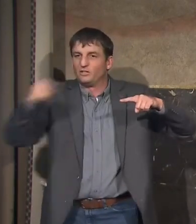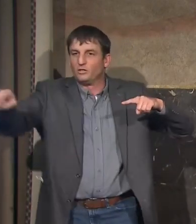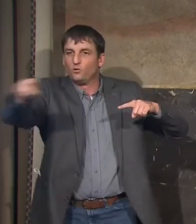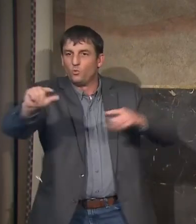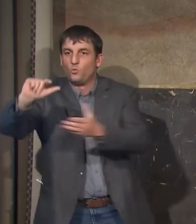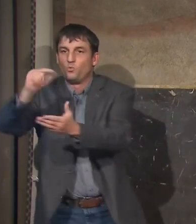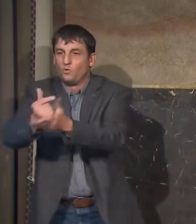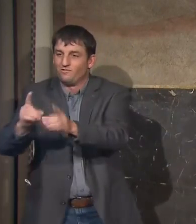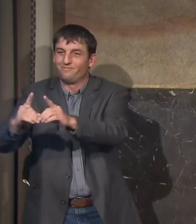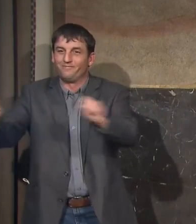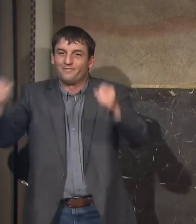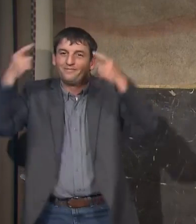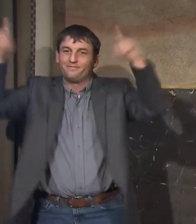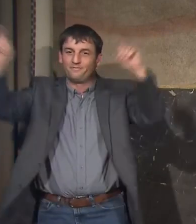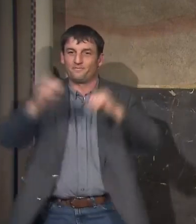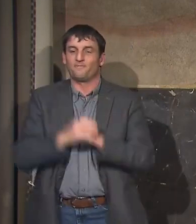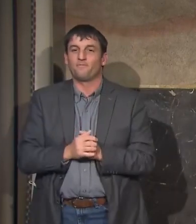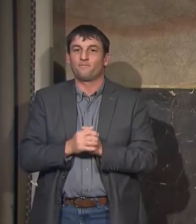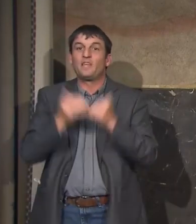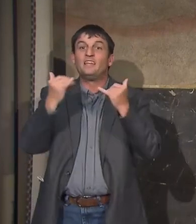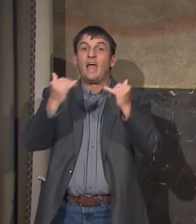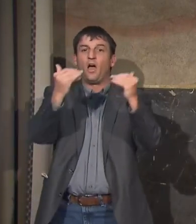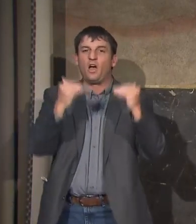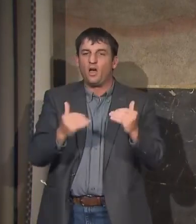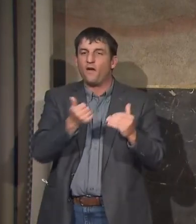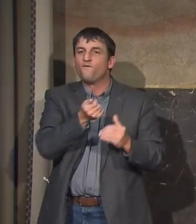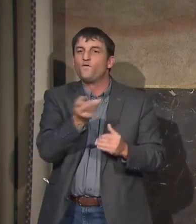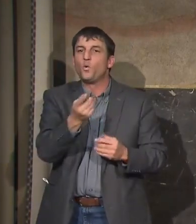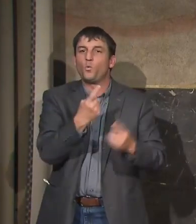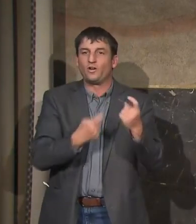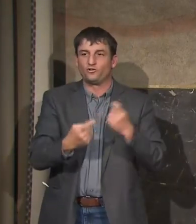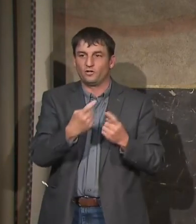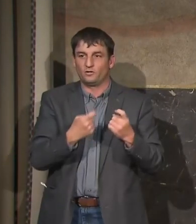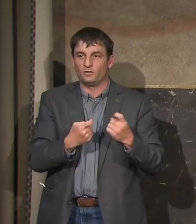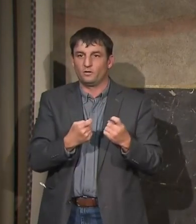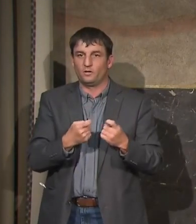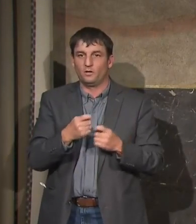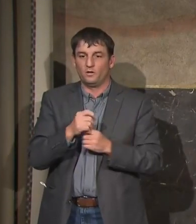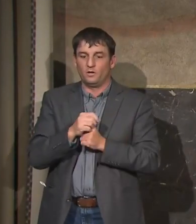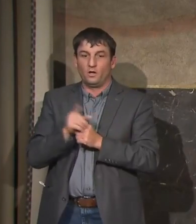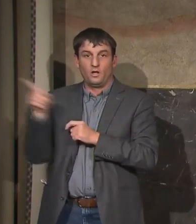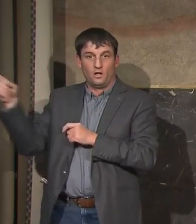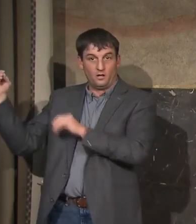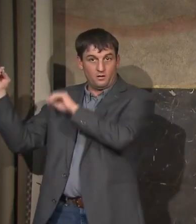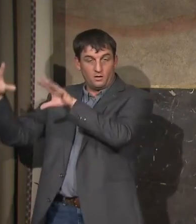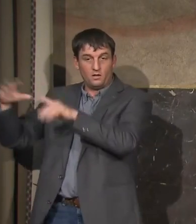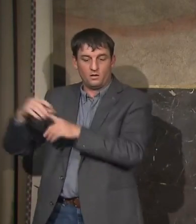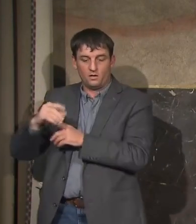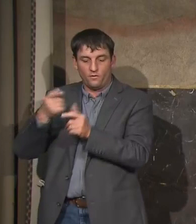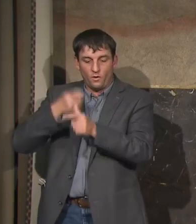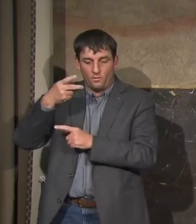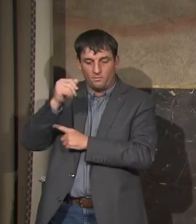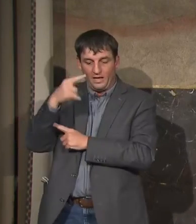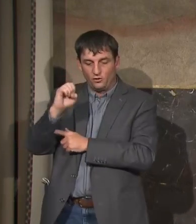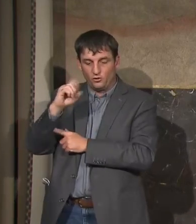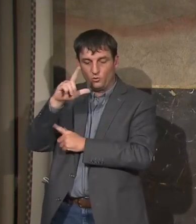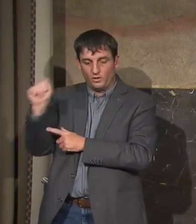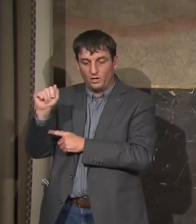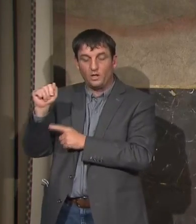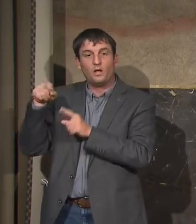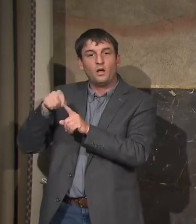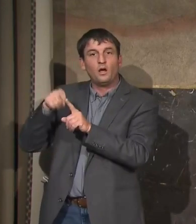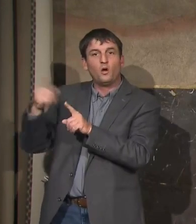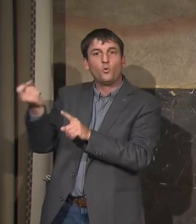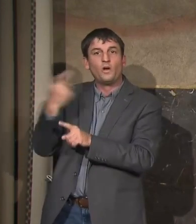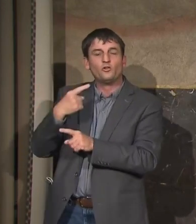Now we'll get to a couple of questions. One, Benny from Hayes, Louisiana. And he wants to know